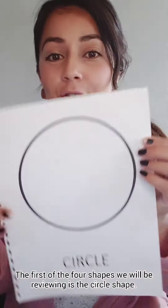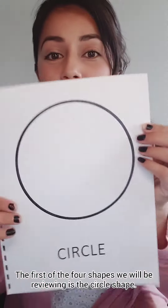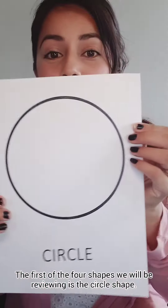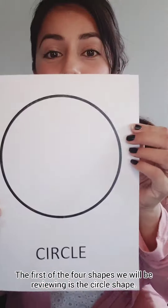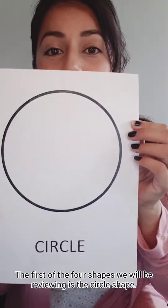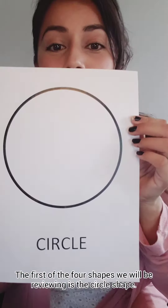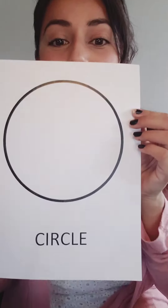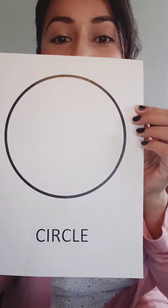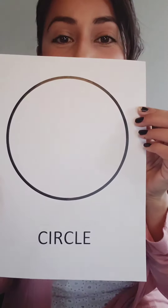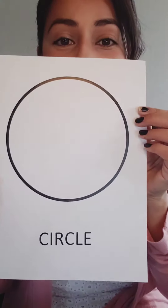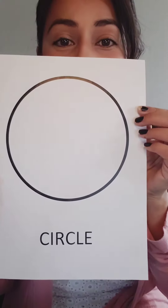circle.